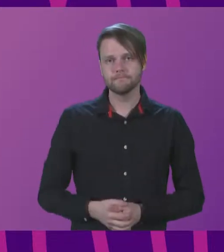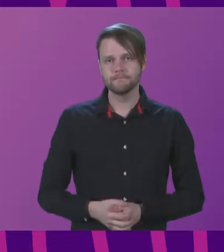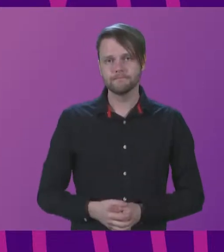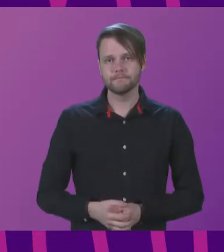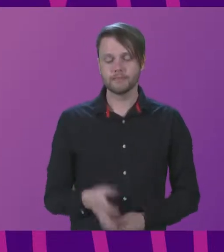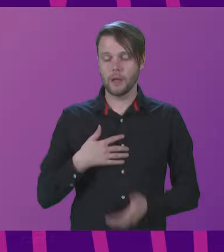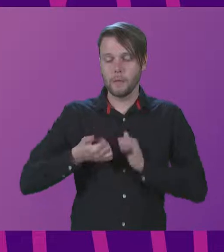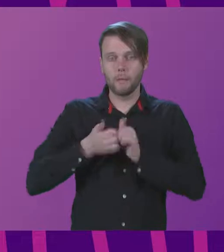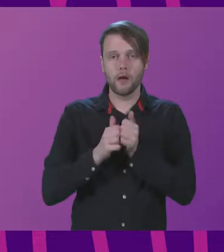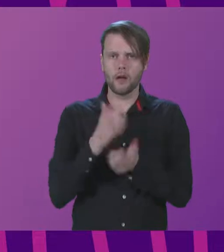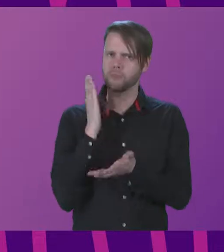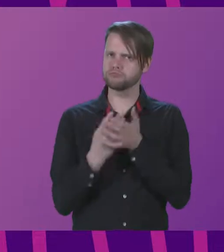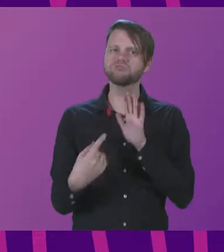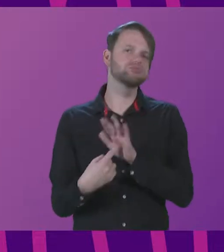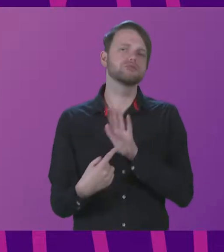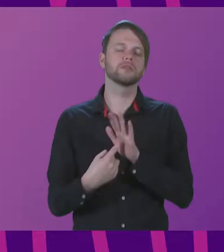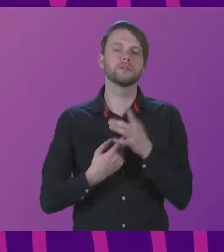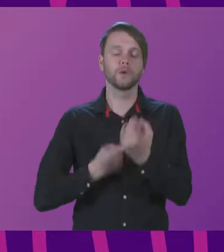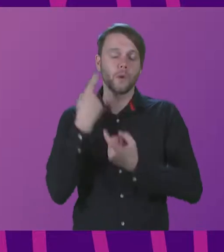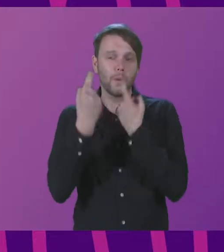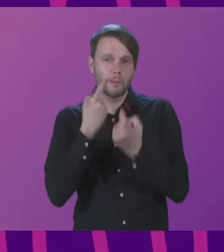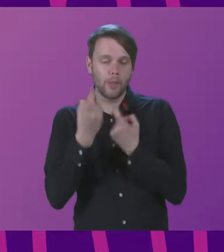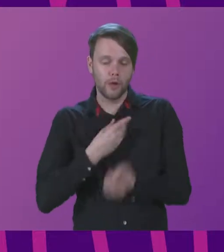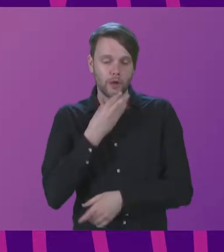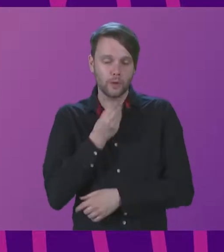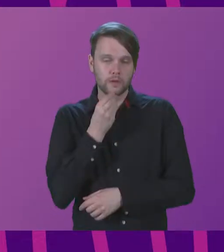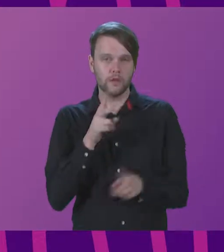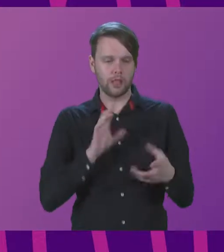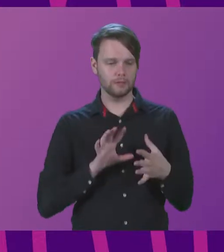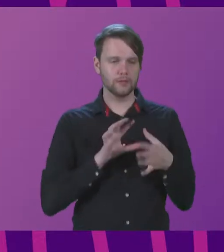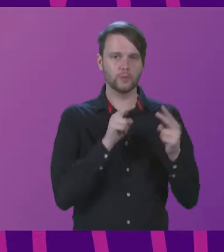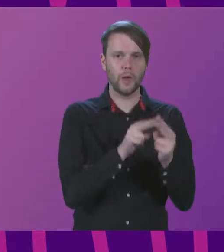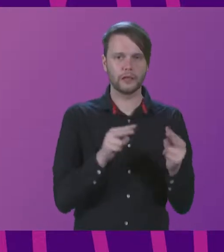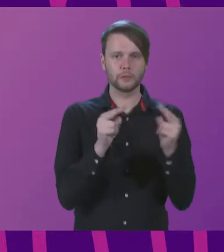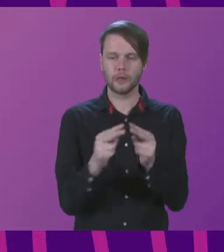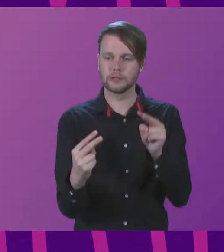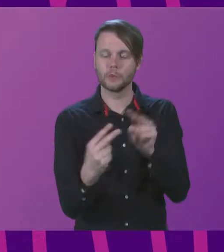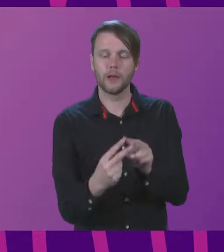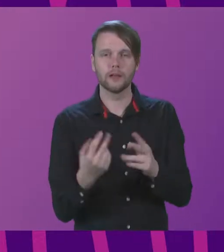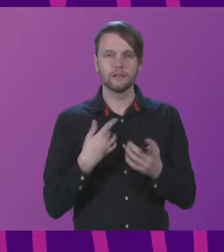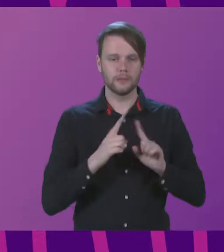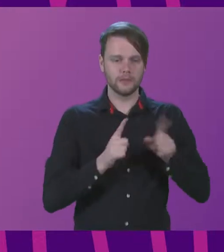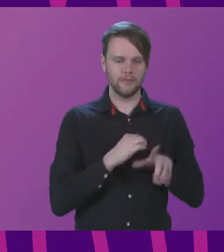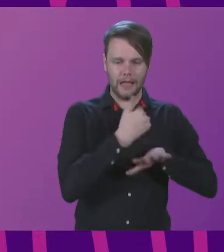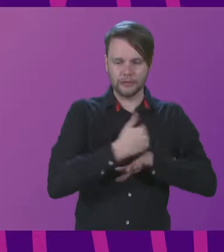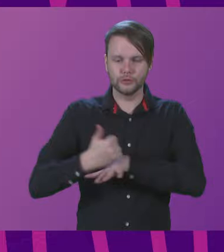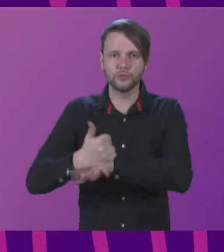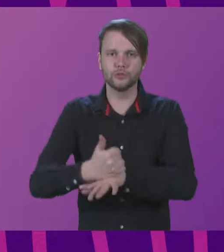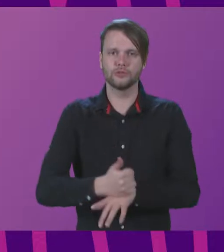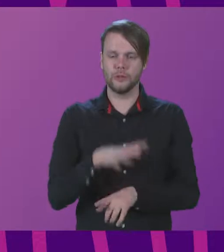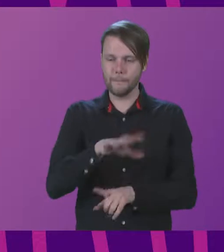Partnerships are crucial and we explored the useful concept of twinning of many different levels between institutions and places